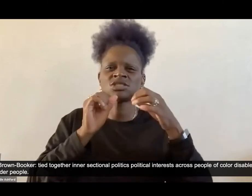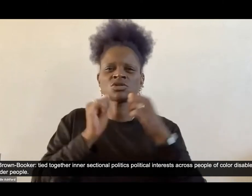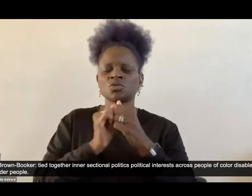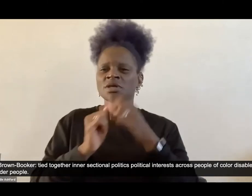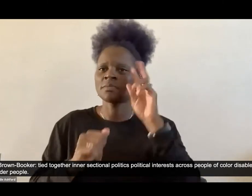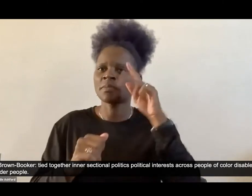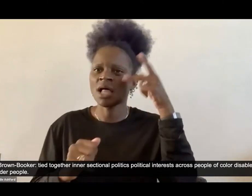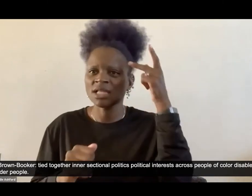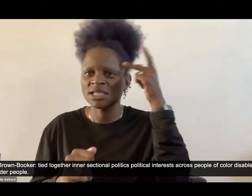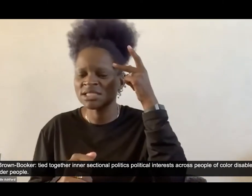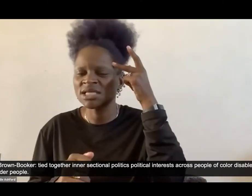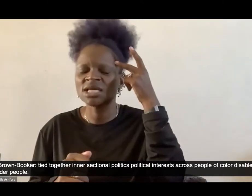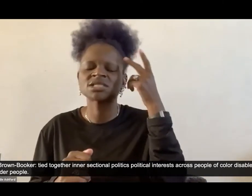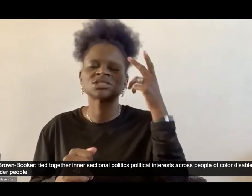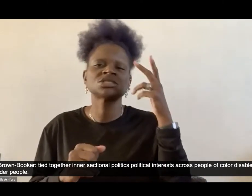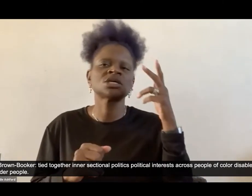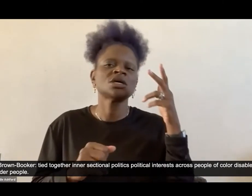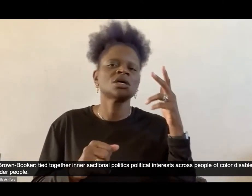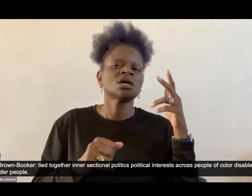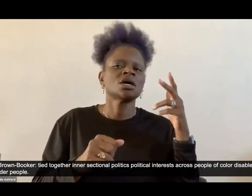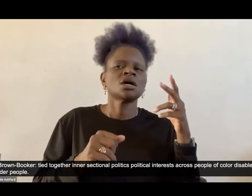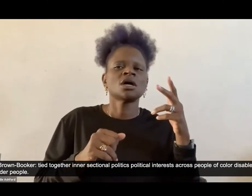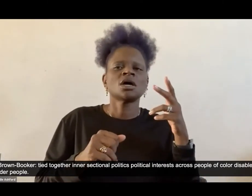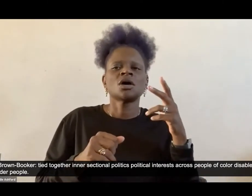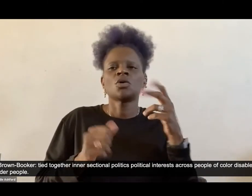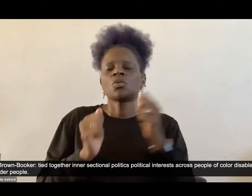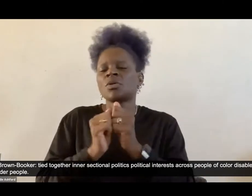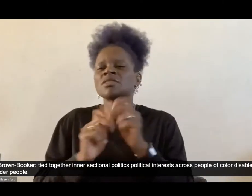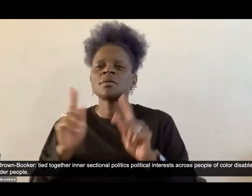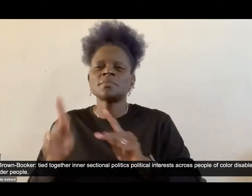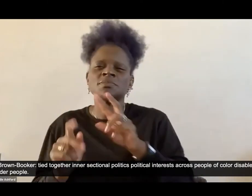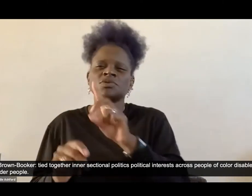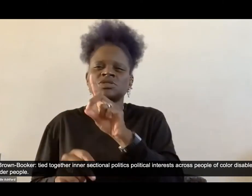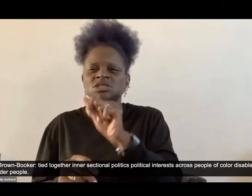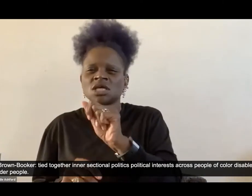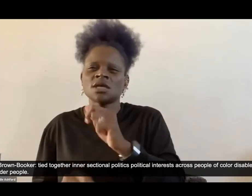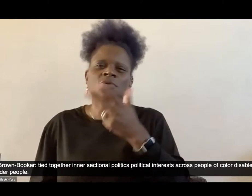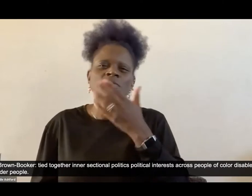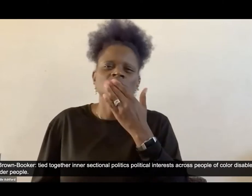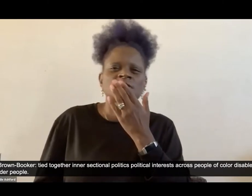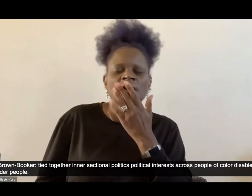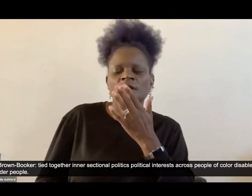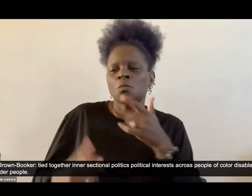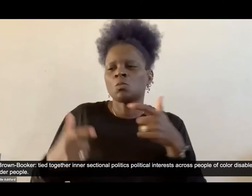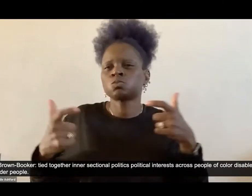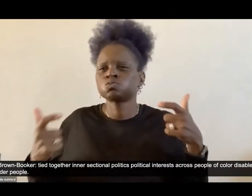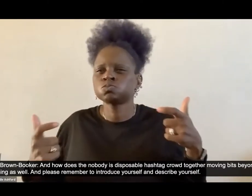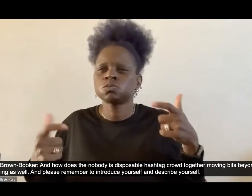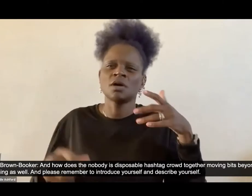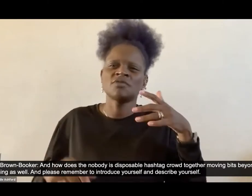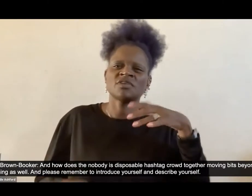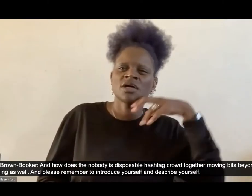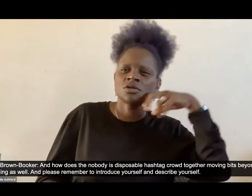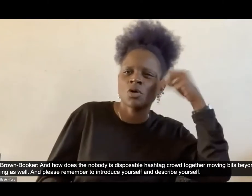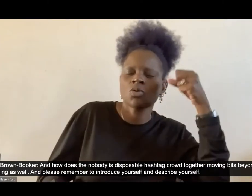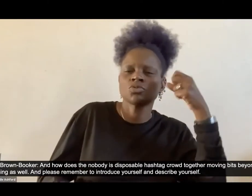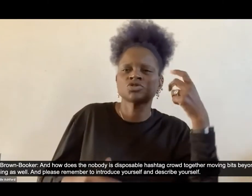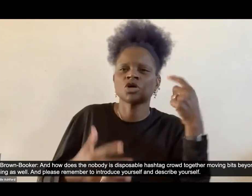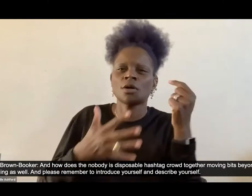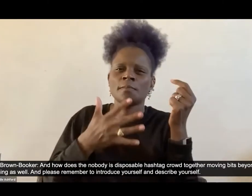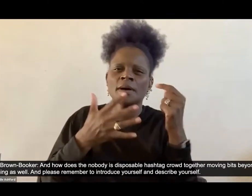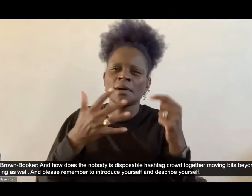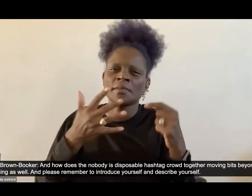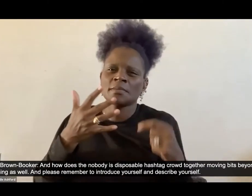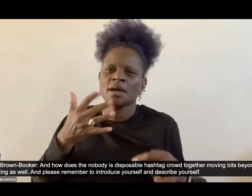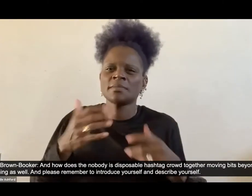across um people of color disabled and fat people and older people and how does the